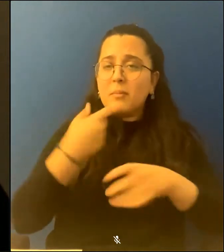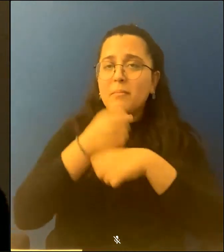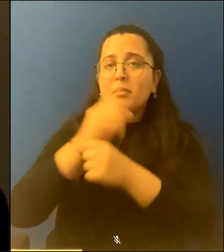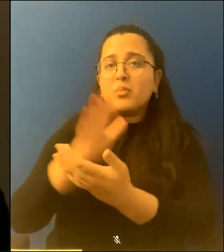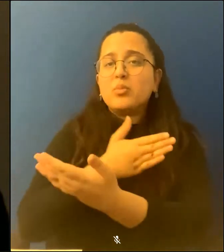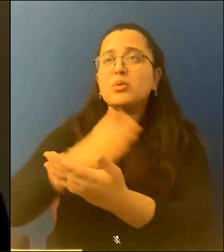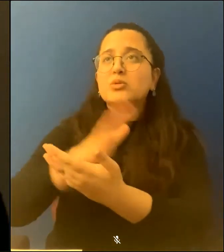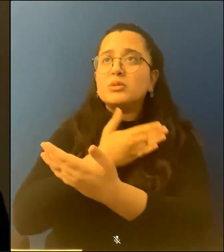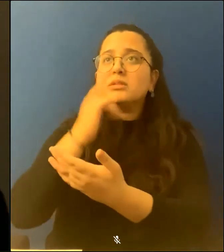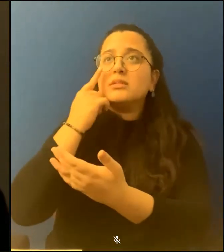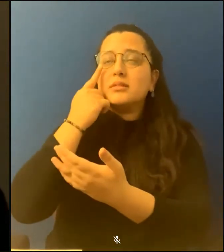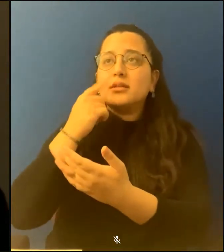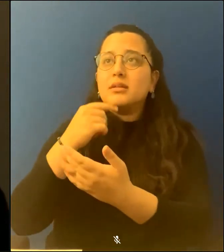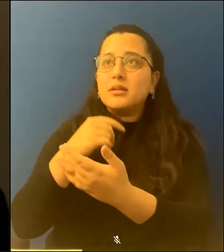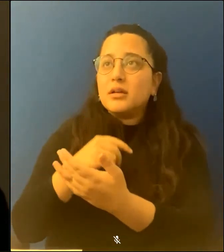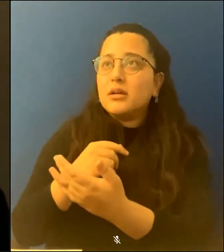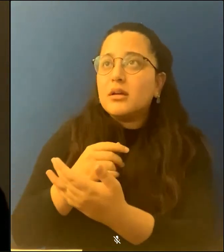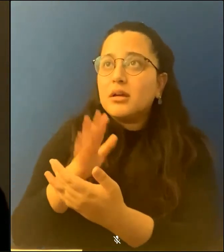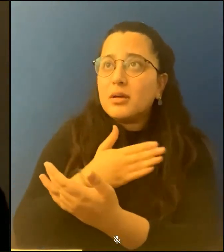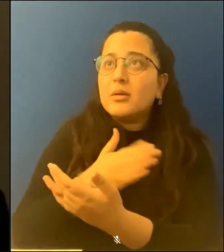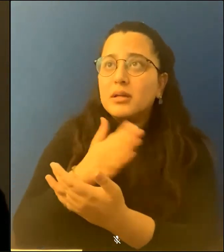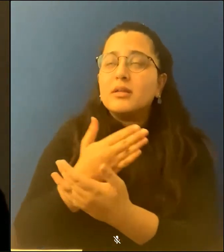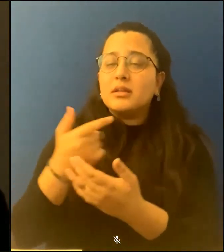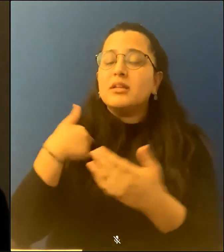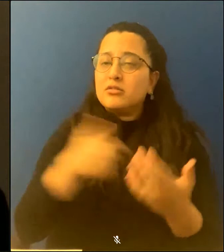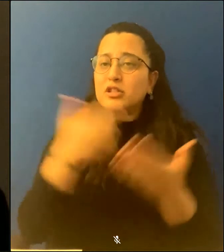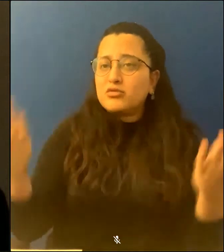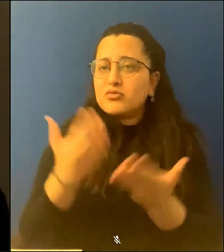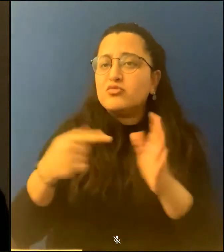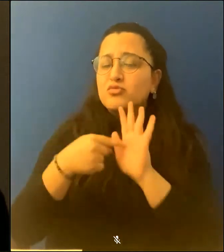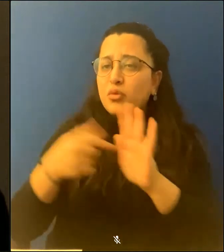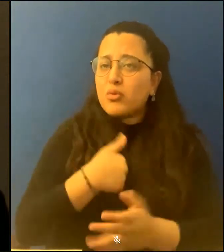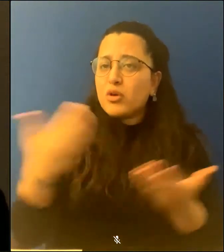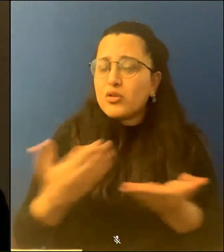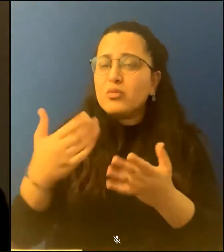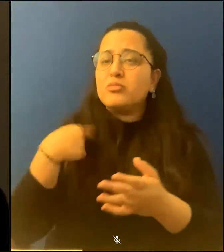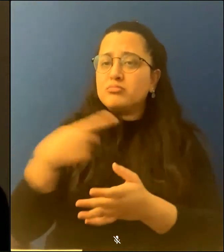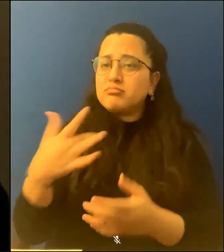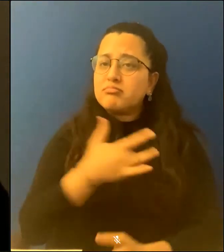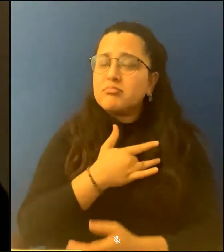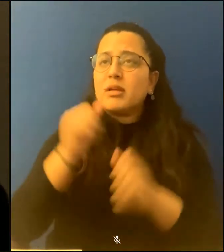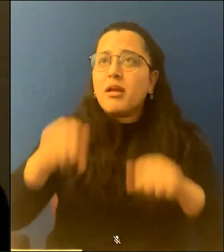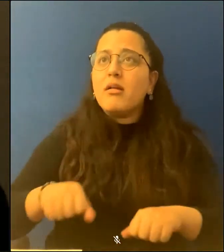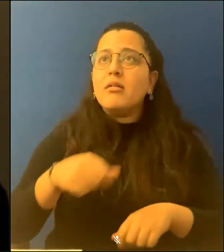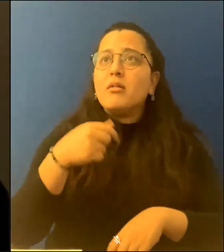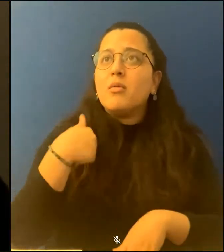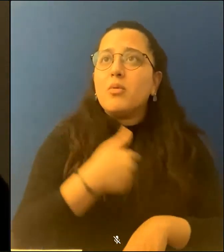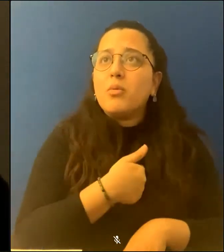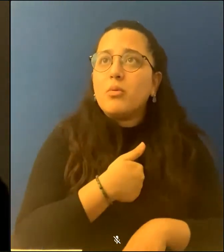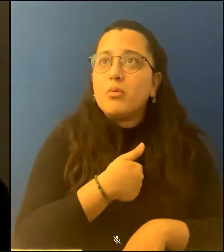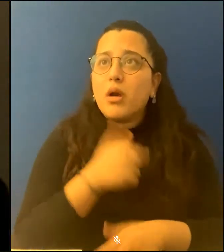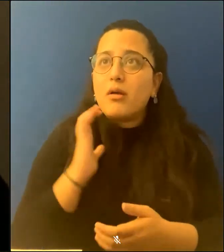wherein our music complements and holds close each other's sound, sound in the wet room